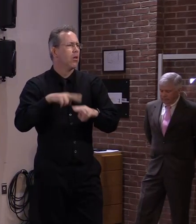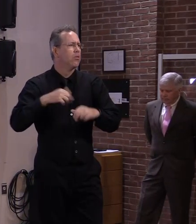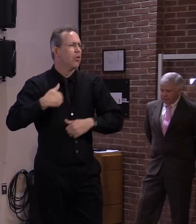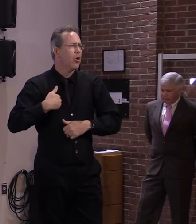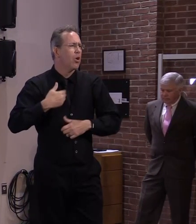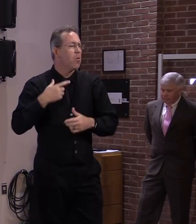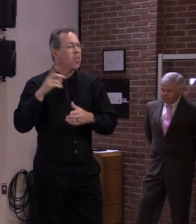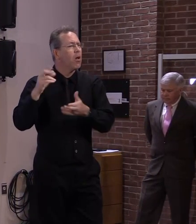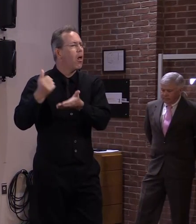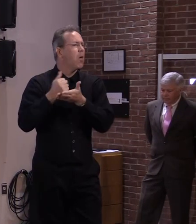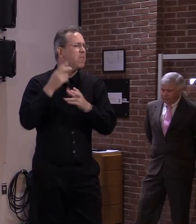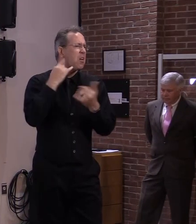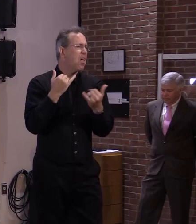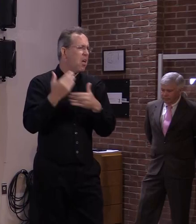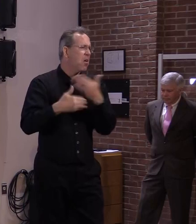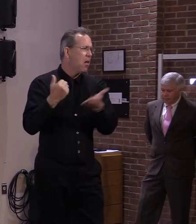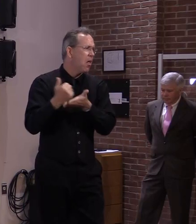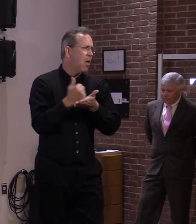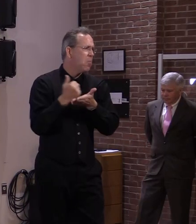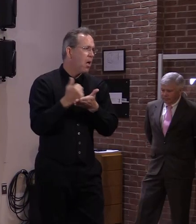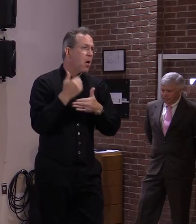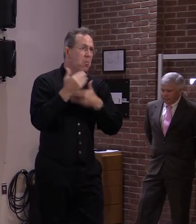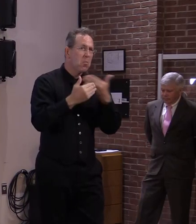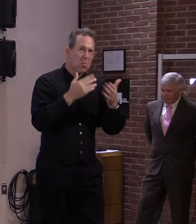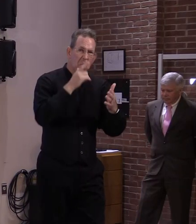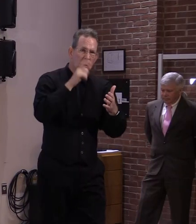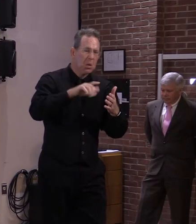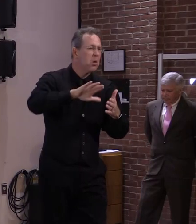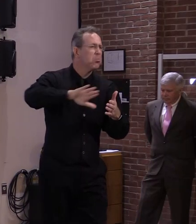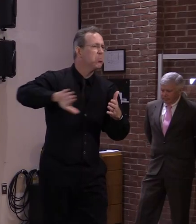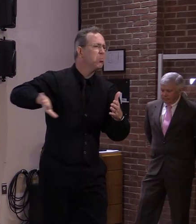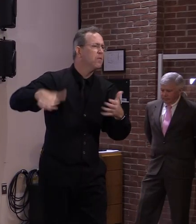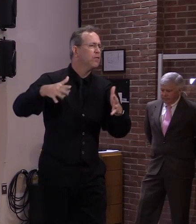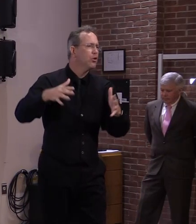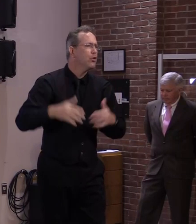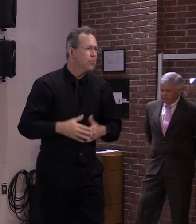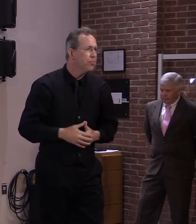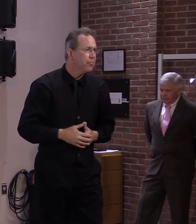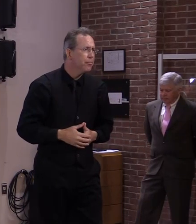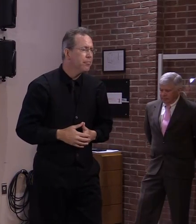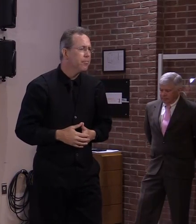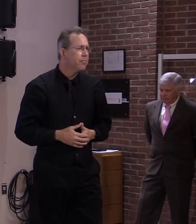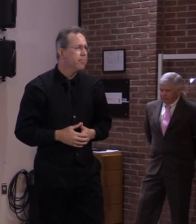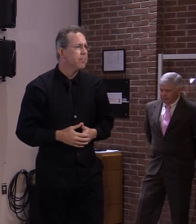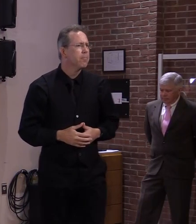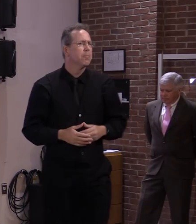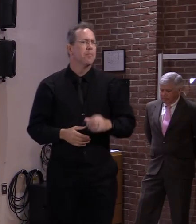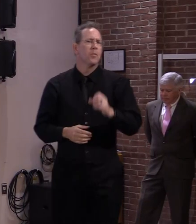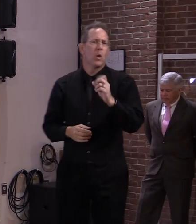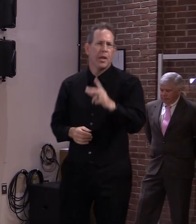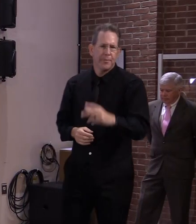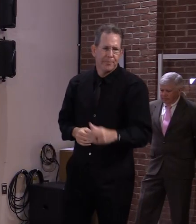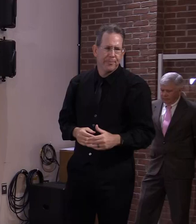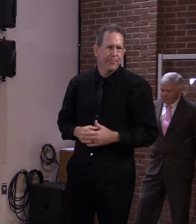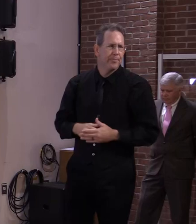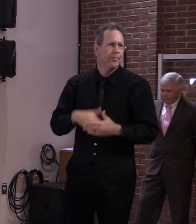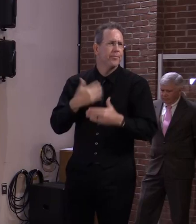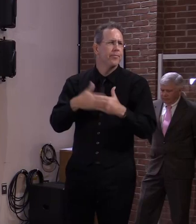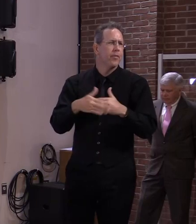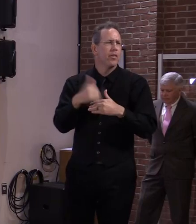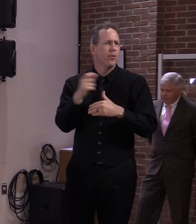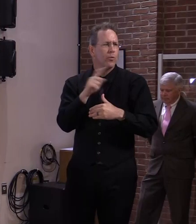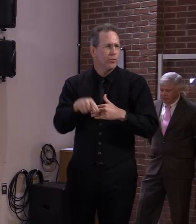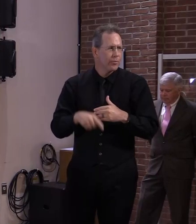yeah okay um my other question is um you know as the state reopens a lot of counties